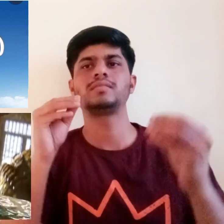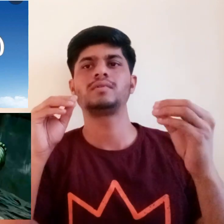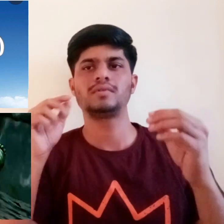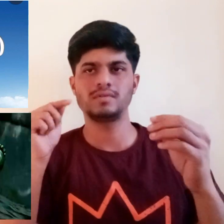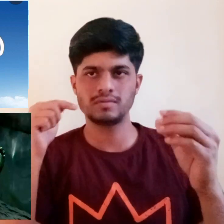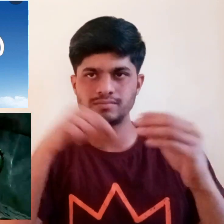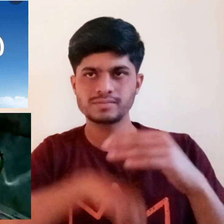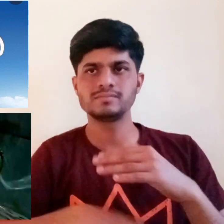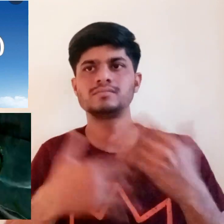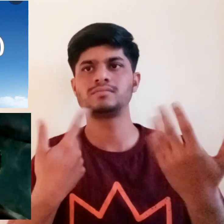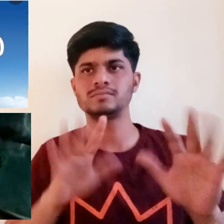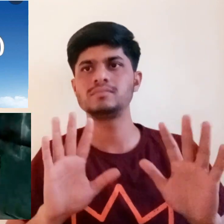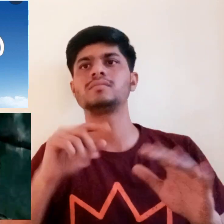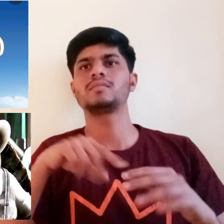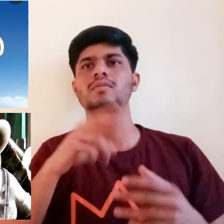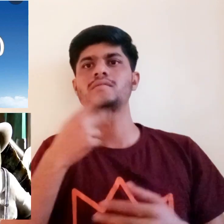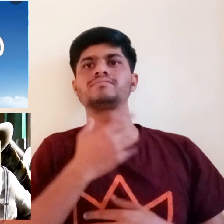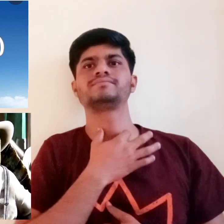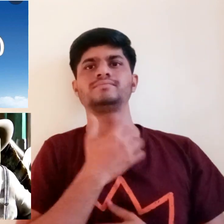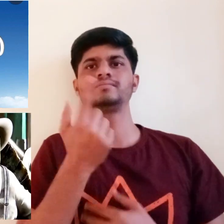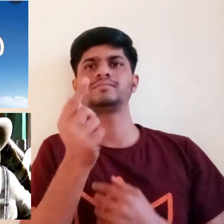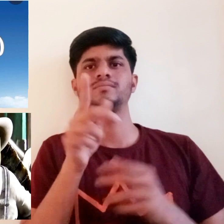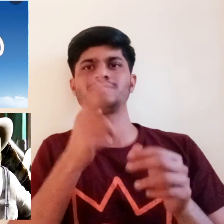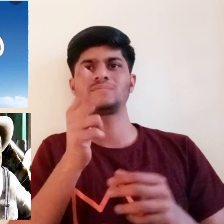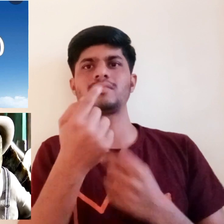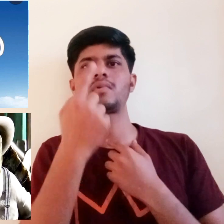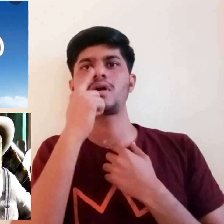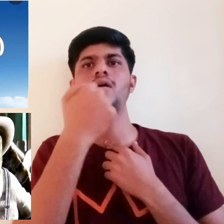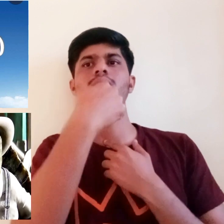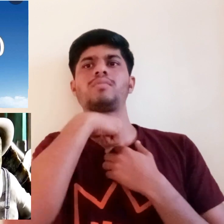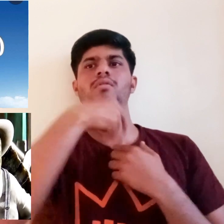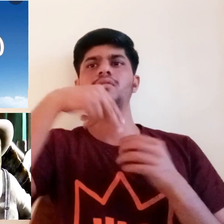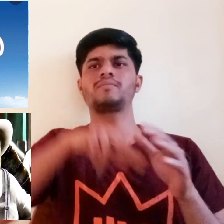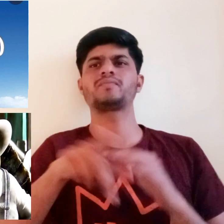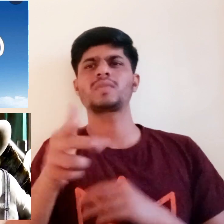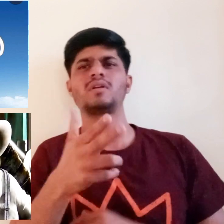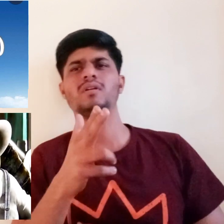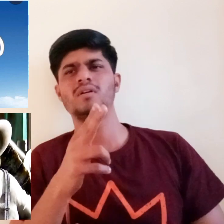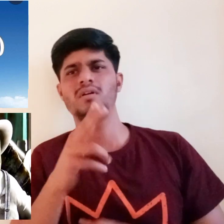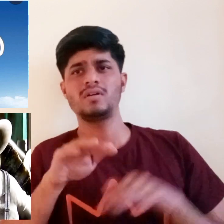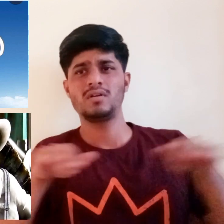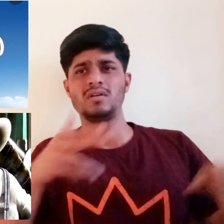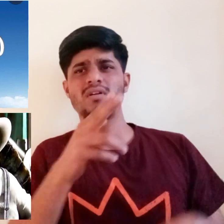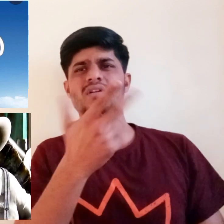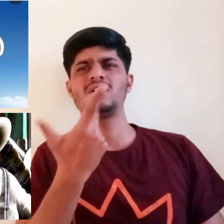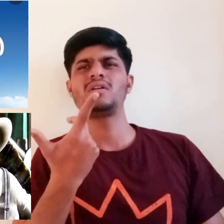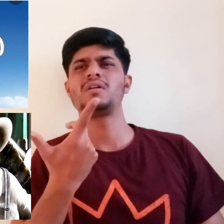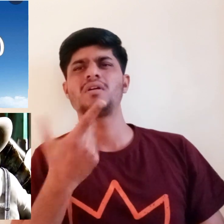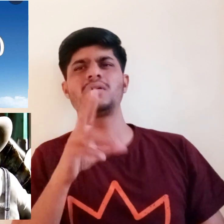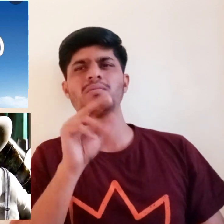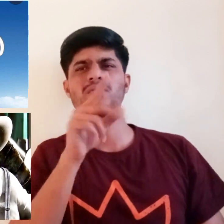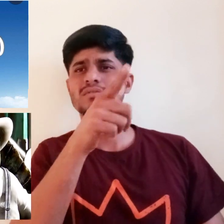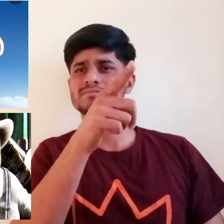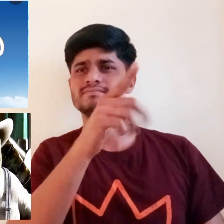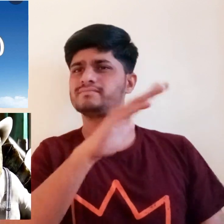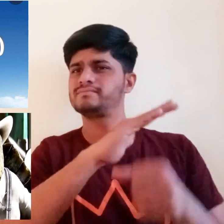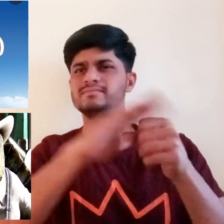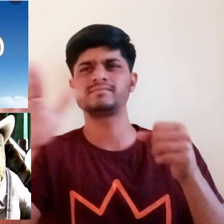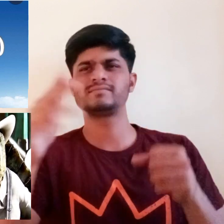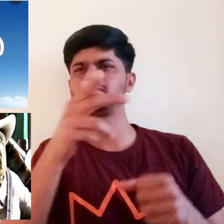Now panic. You have a lot of as you can see. You're legends, but soon no